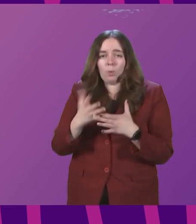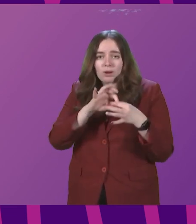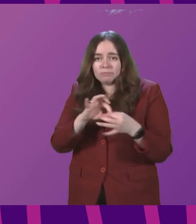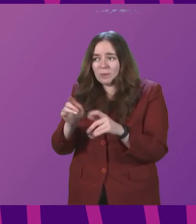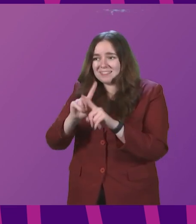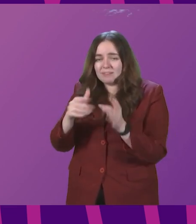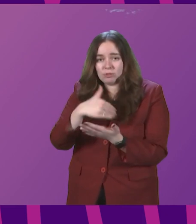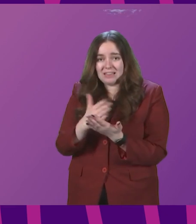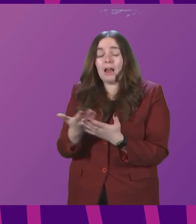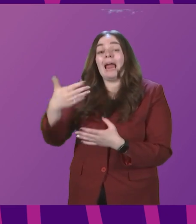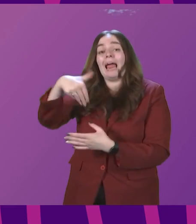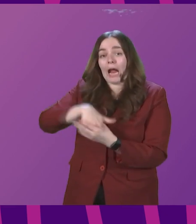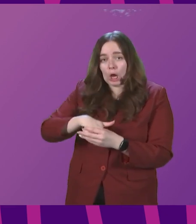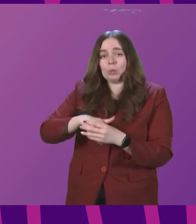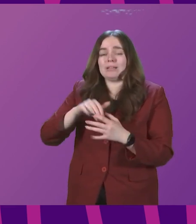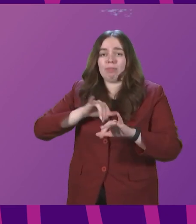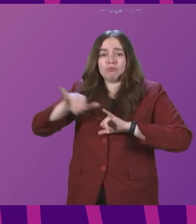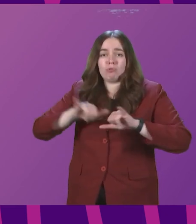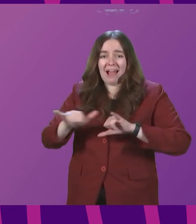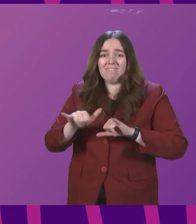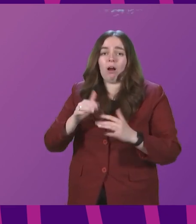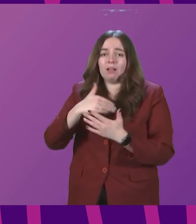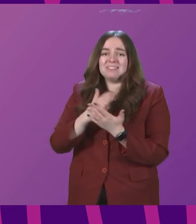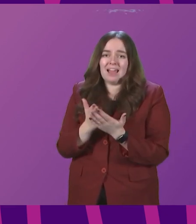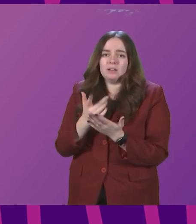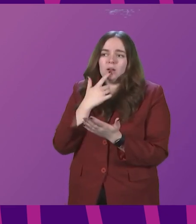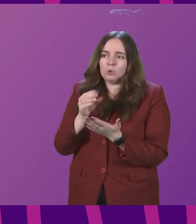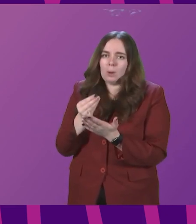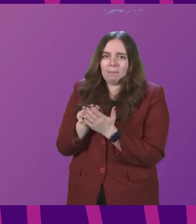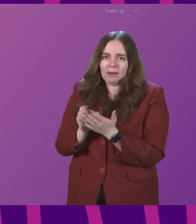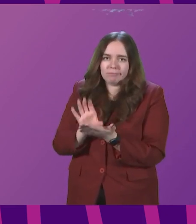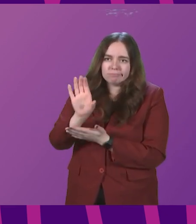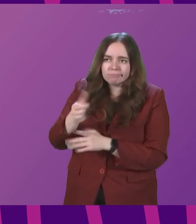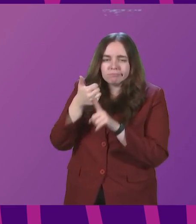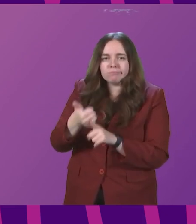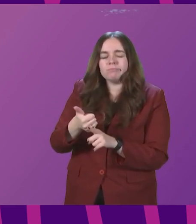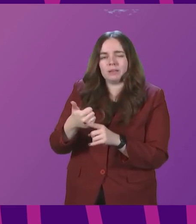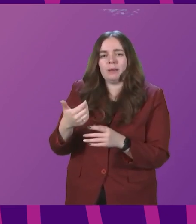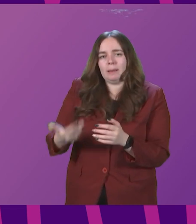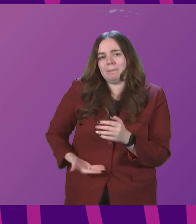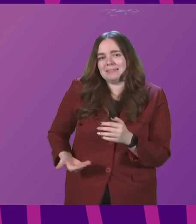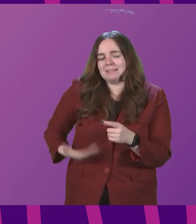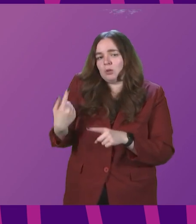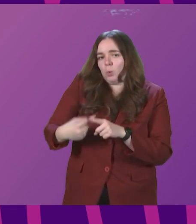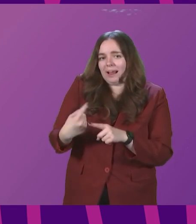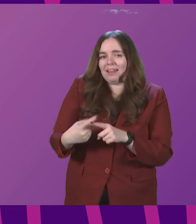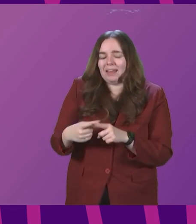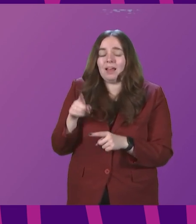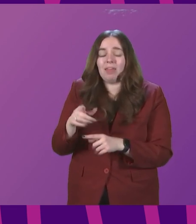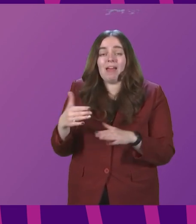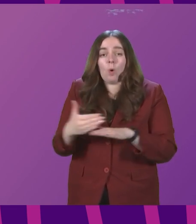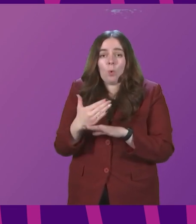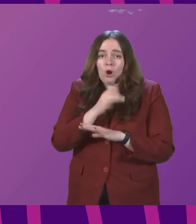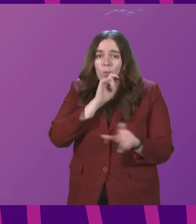sectors, including in the travel sector to get that money to affected businesses as quickly as possible. That work